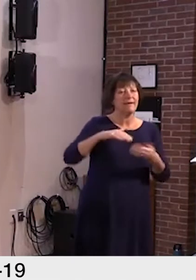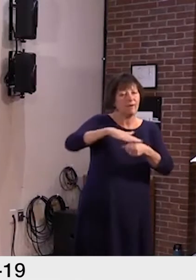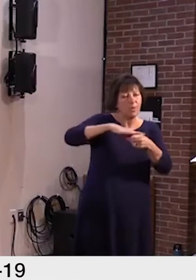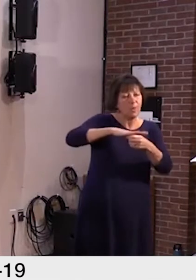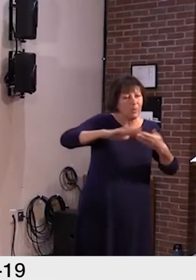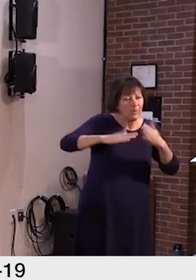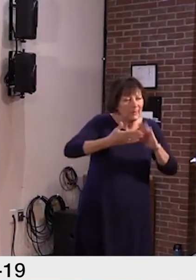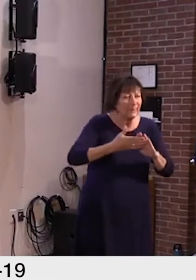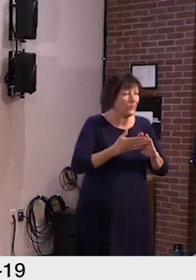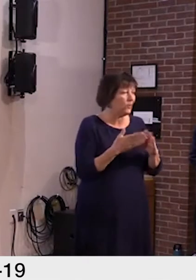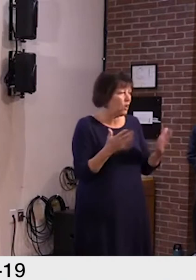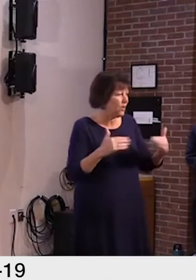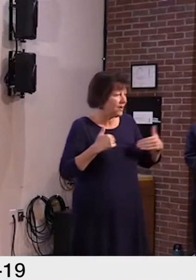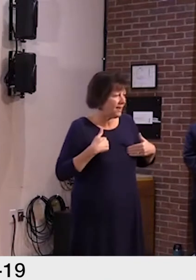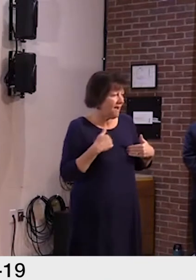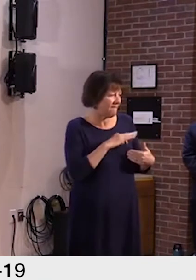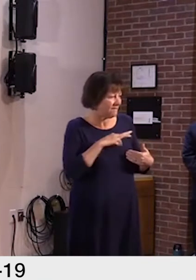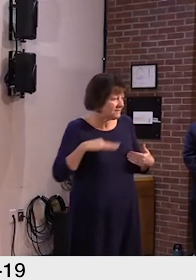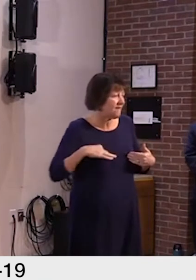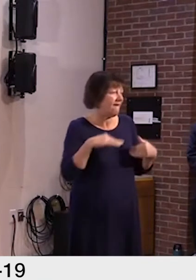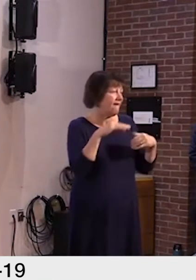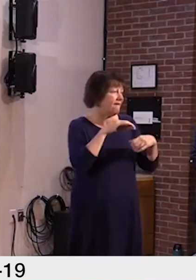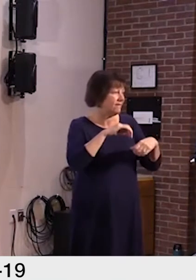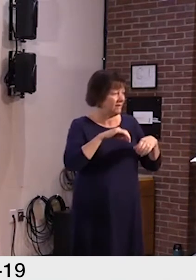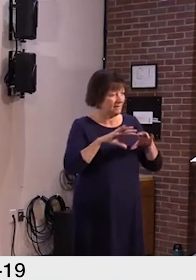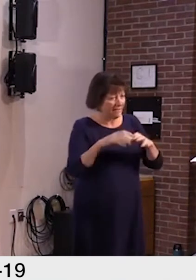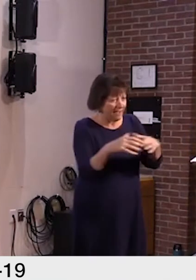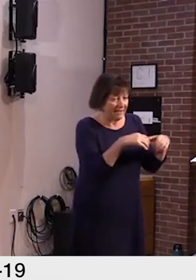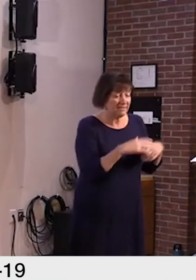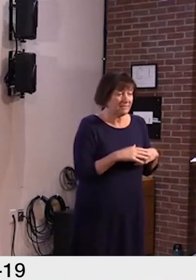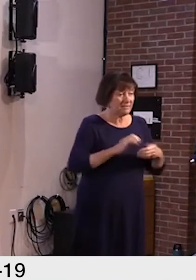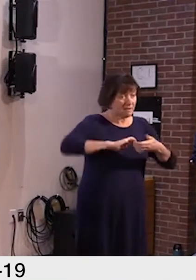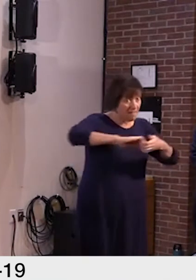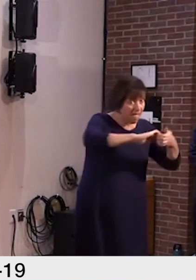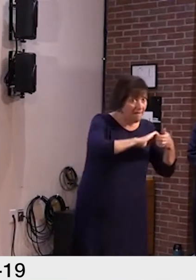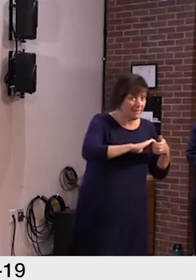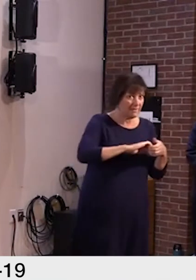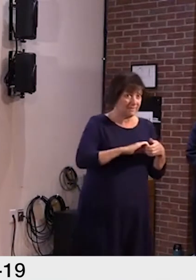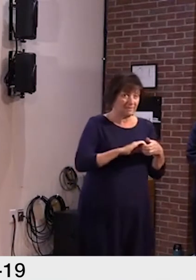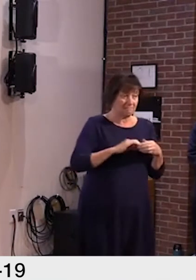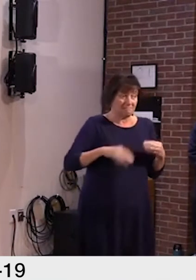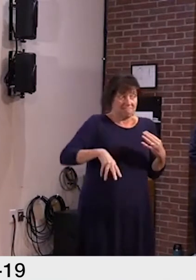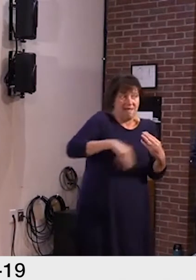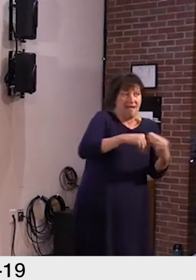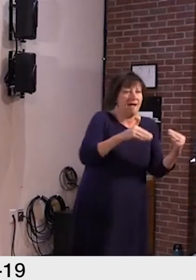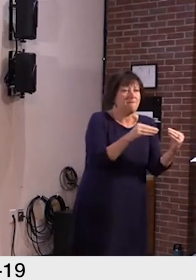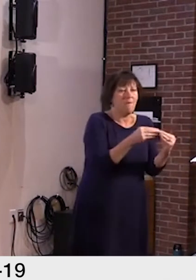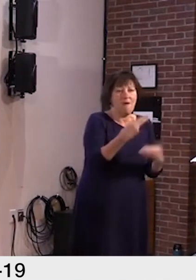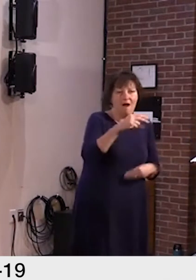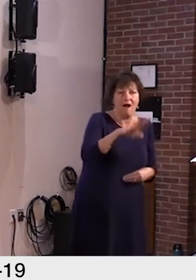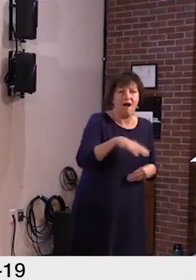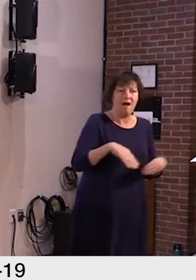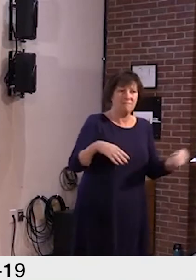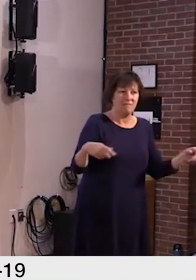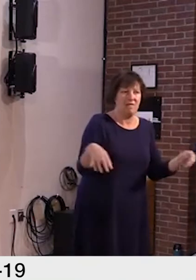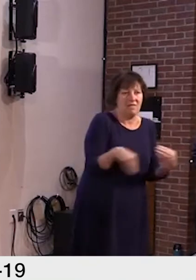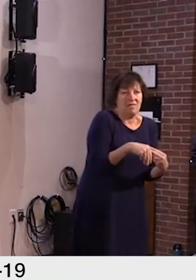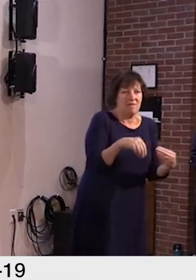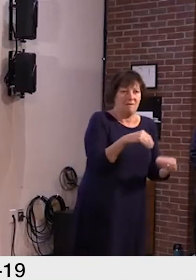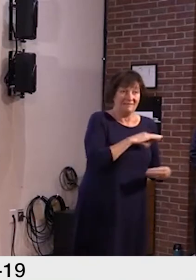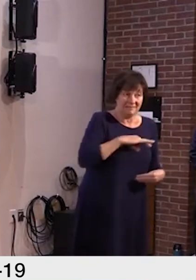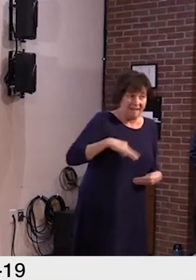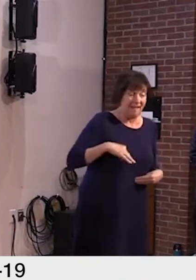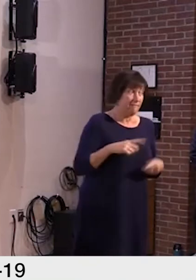communities, by focusing on partnership and collaboration, by expanding sites and staff in thoughtful ways, by running a staff